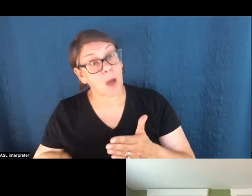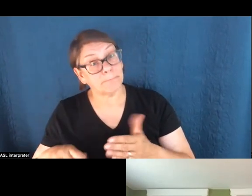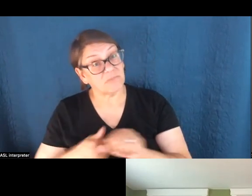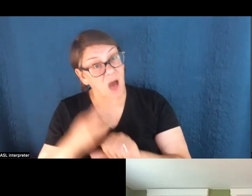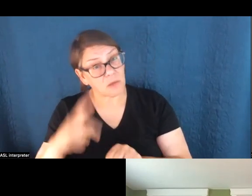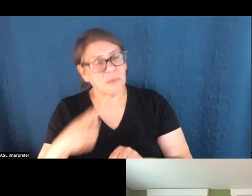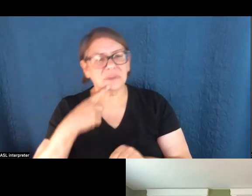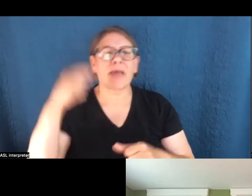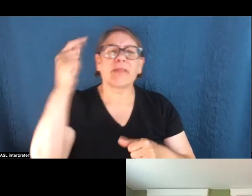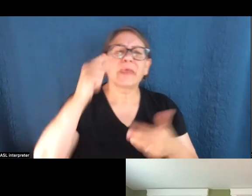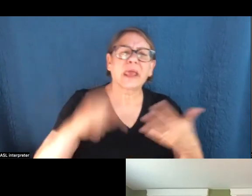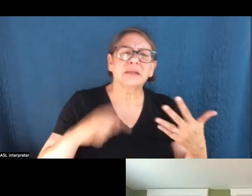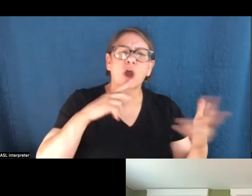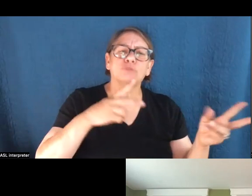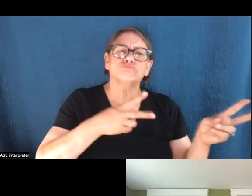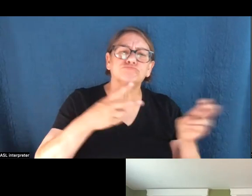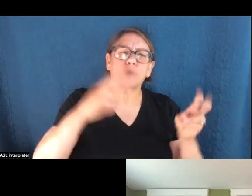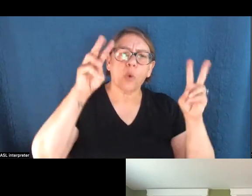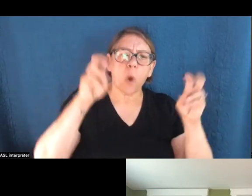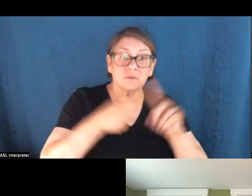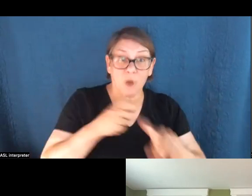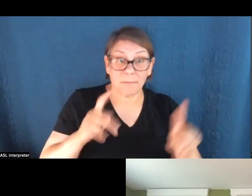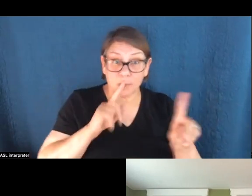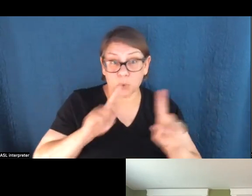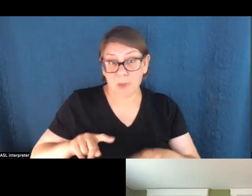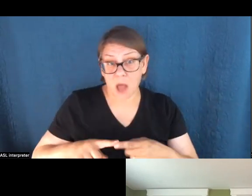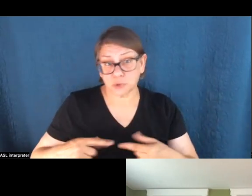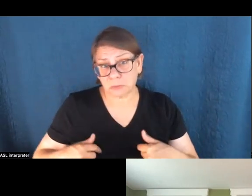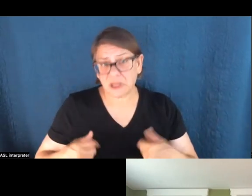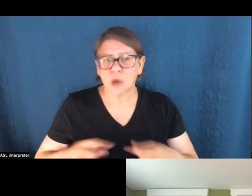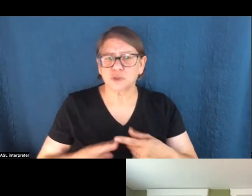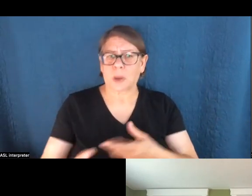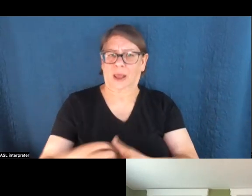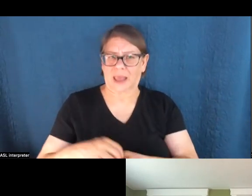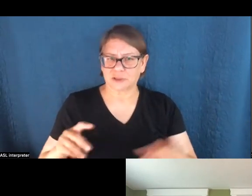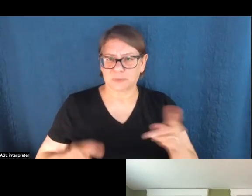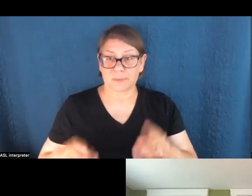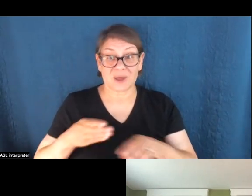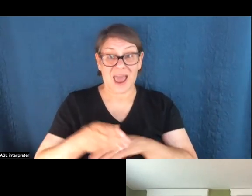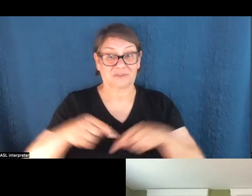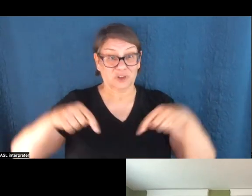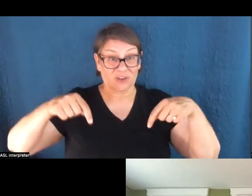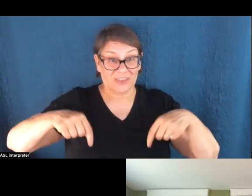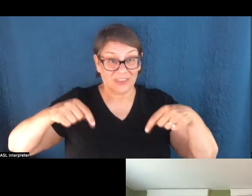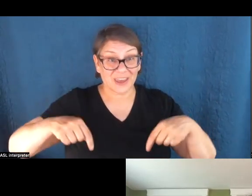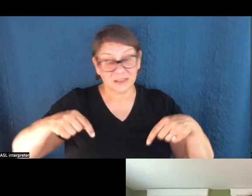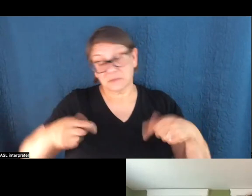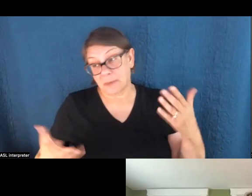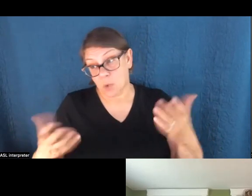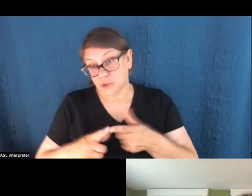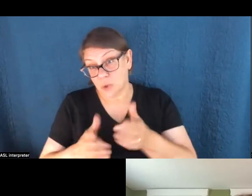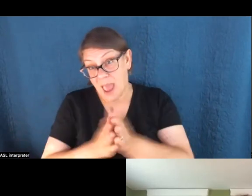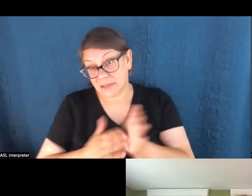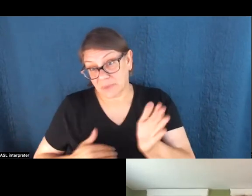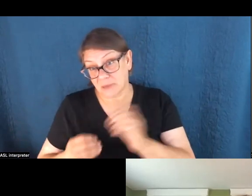here's some select quotations and, you know, try to, try to engage the community that way. Actually, right after this, for, for those who may want to go and ask me even more